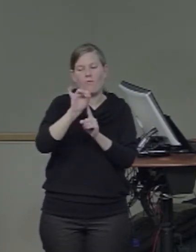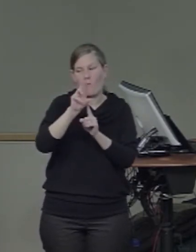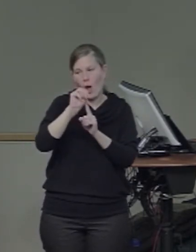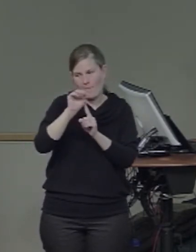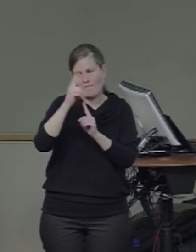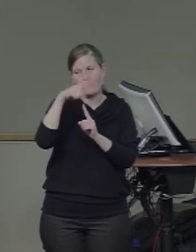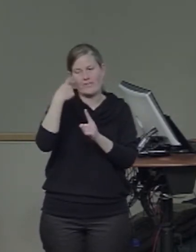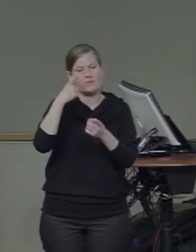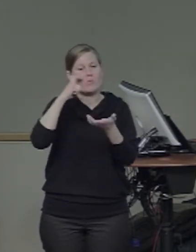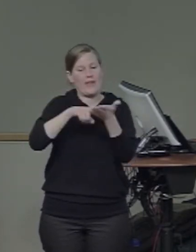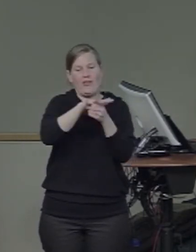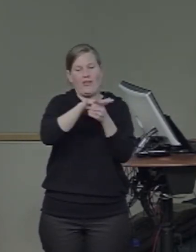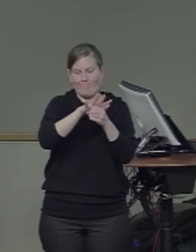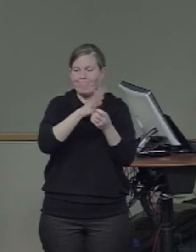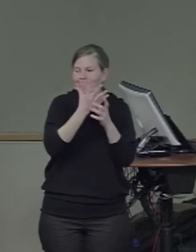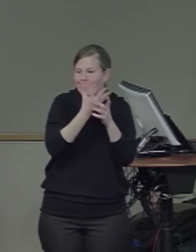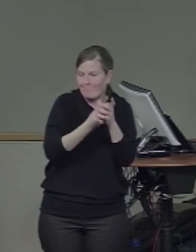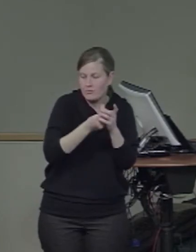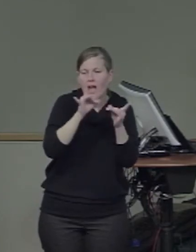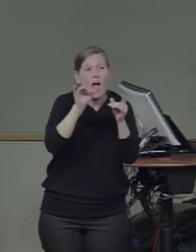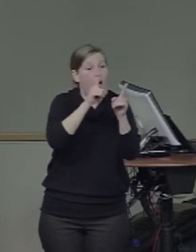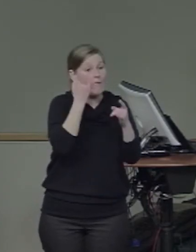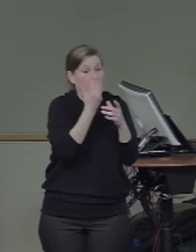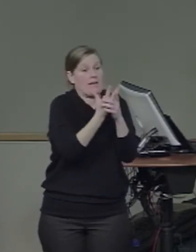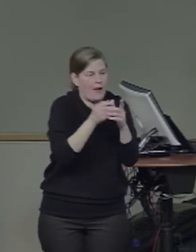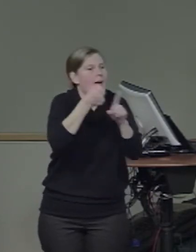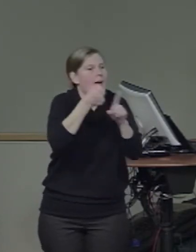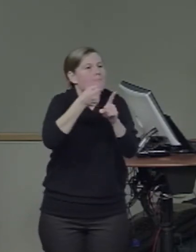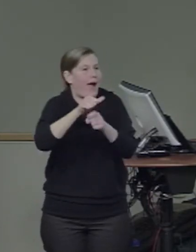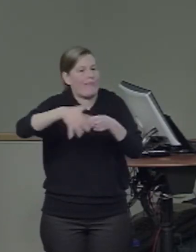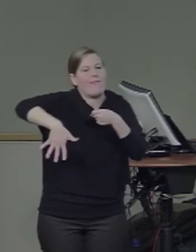involved in face processing, but not in the fusiform itself.